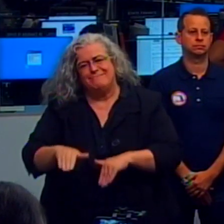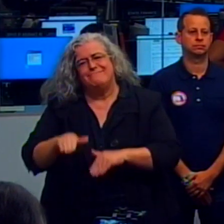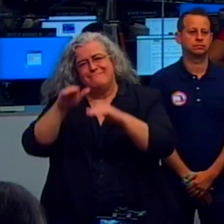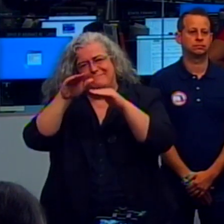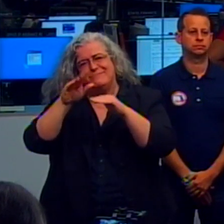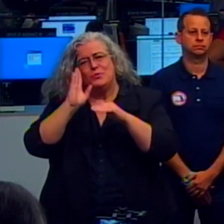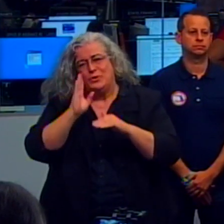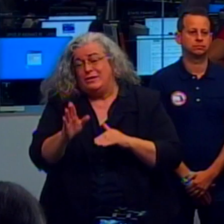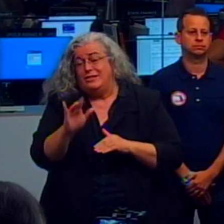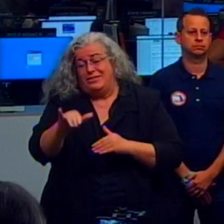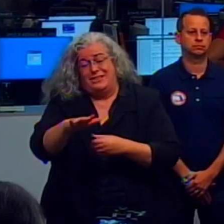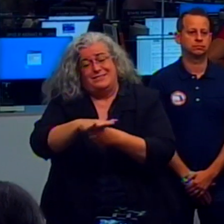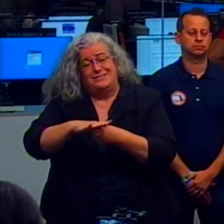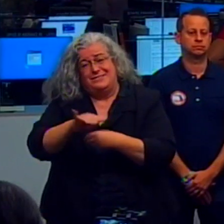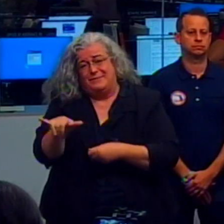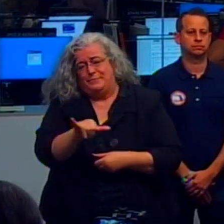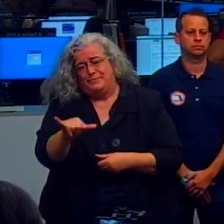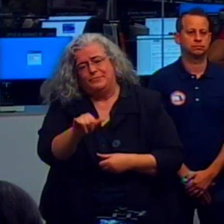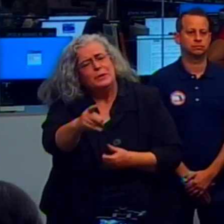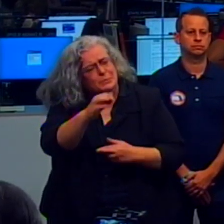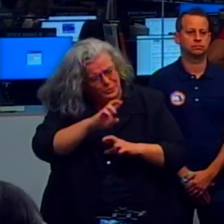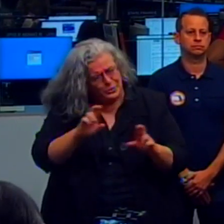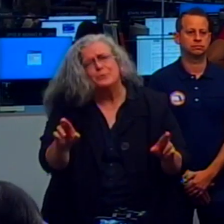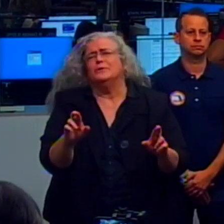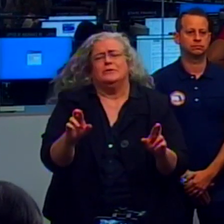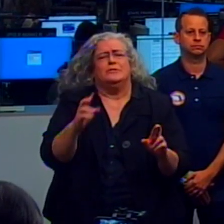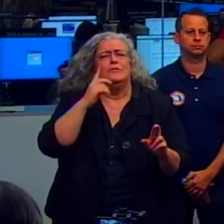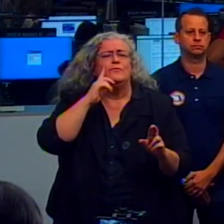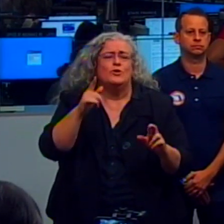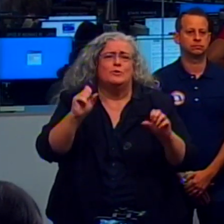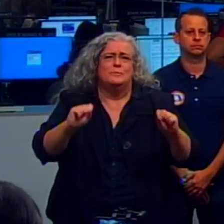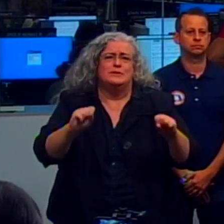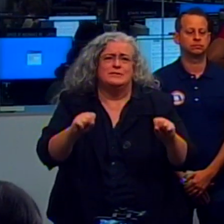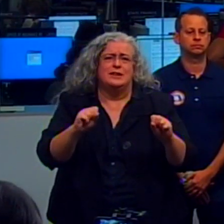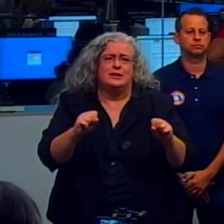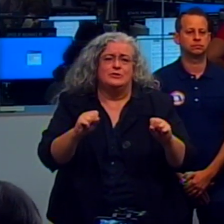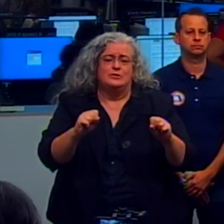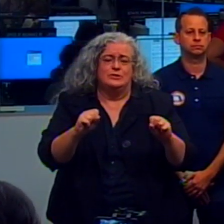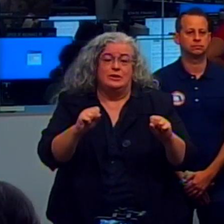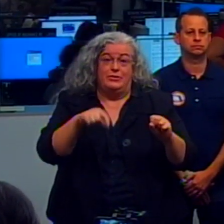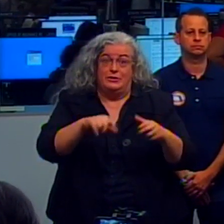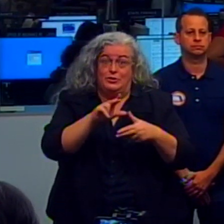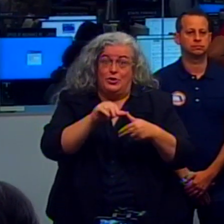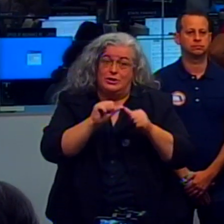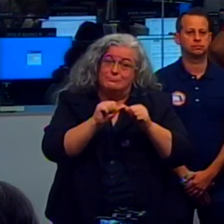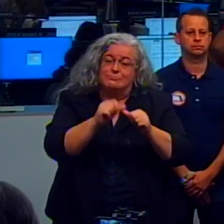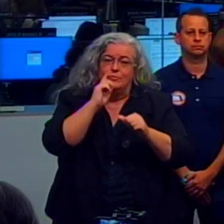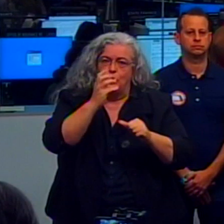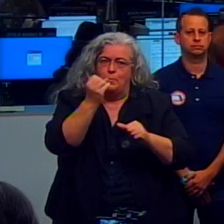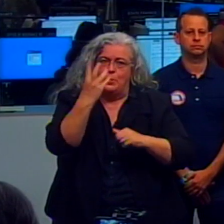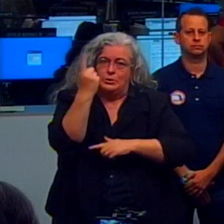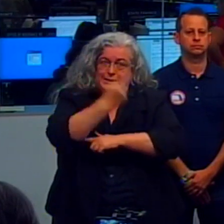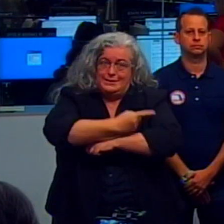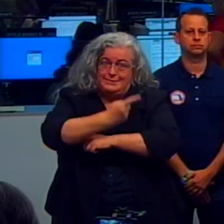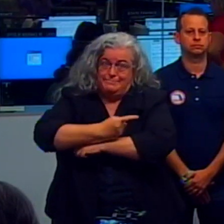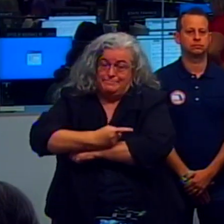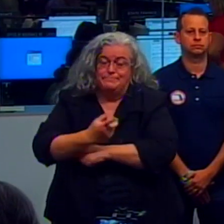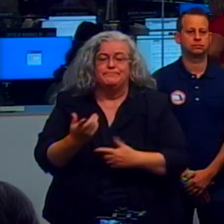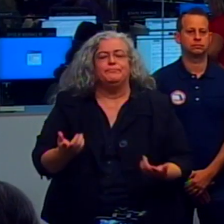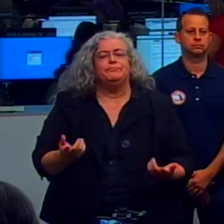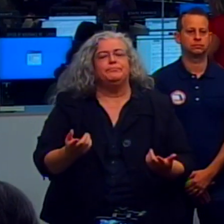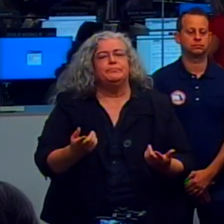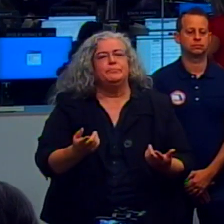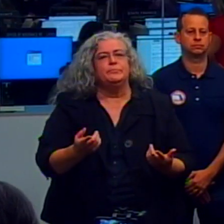storm. So be prepared and be prepared for potentially a multi-day event. Now, local officials are making